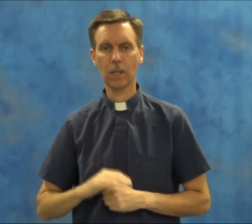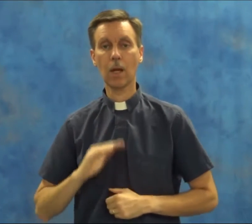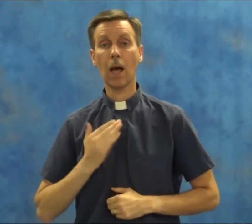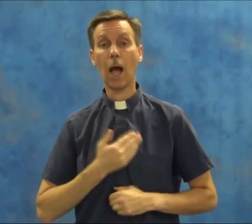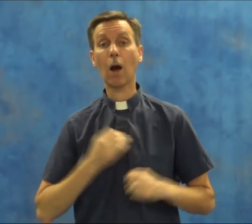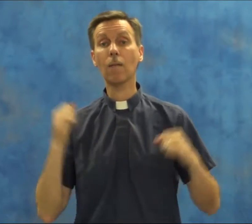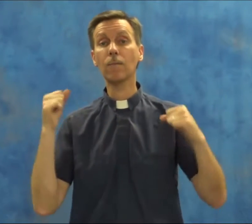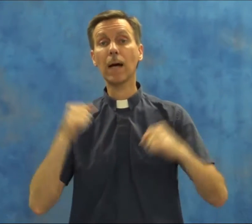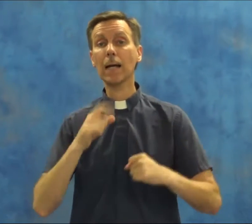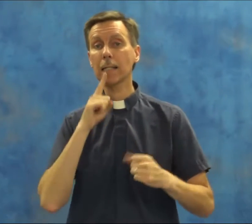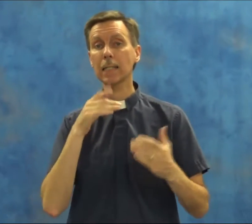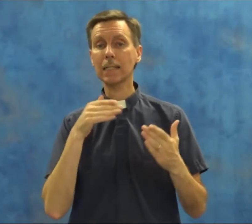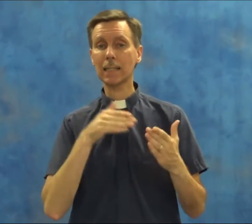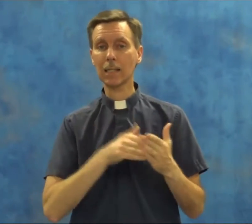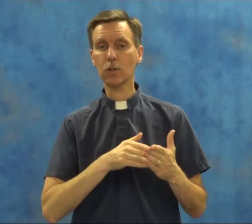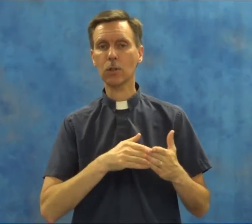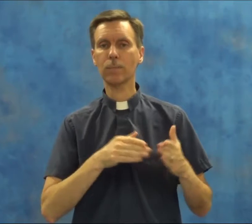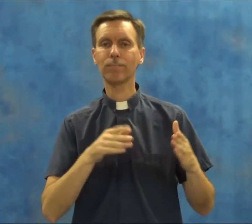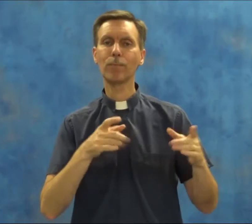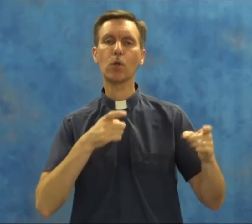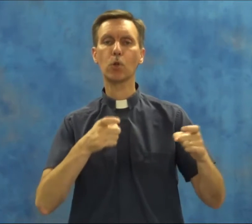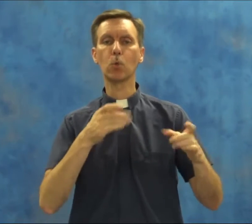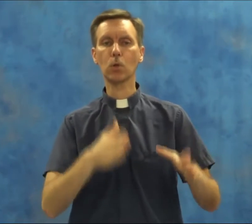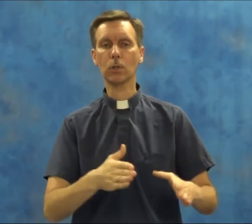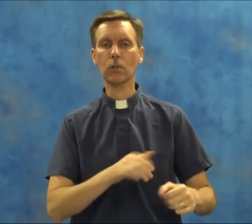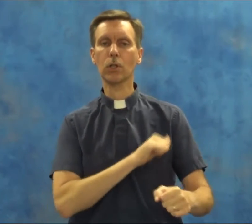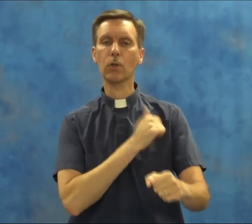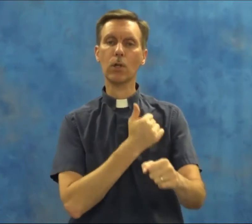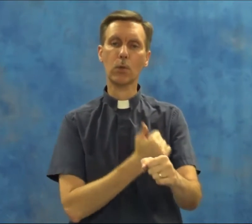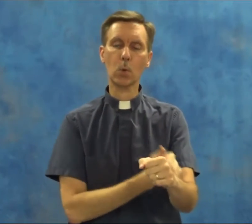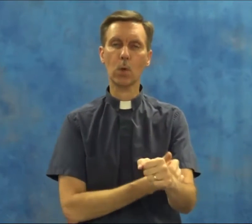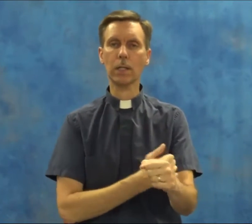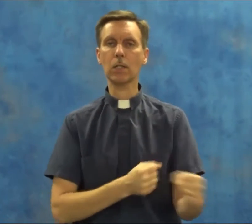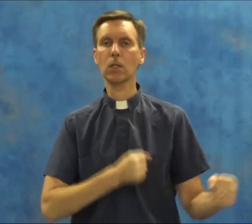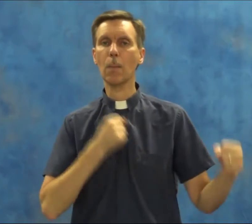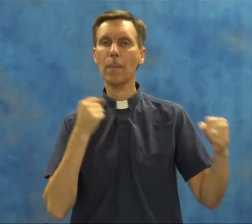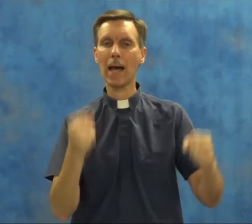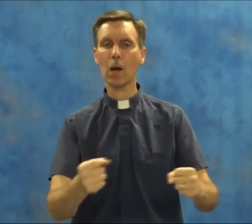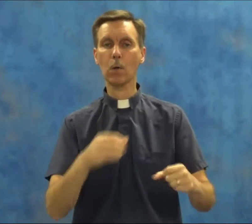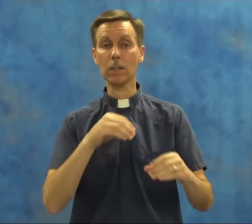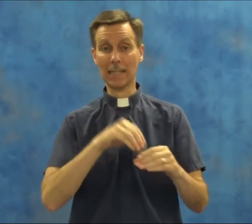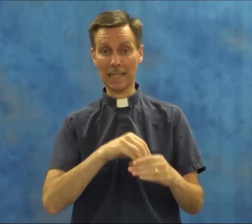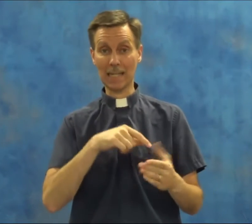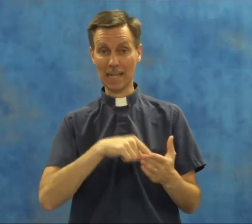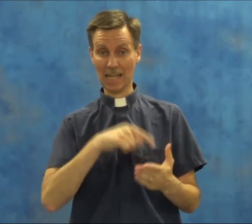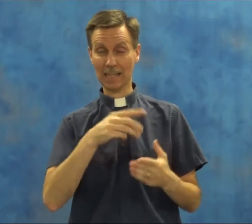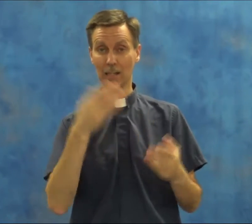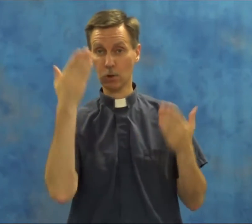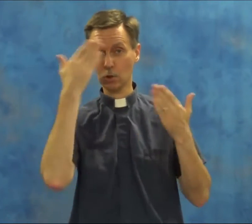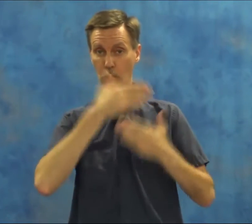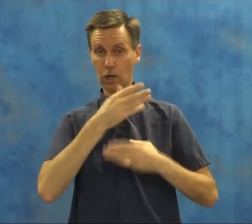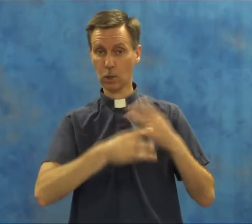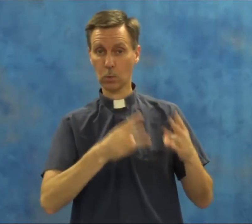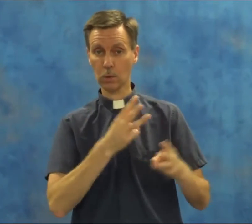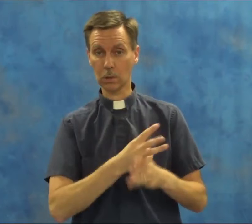Our fight is against the rulers, the authorities, the powers in this dark world.